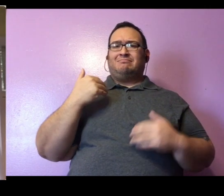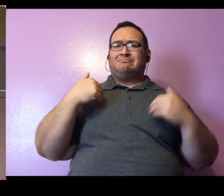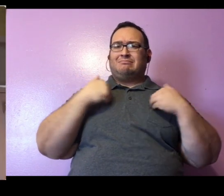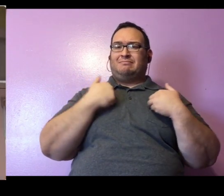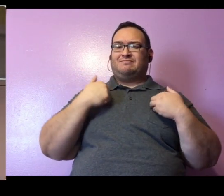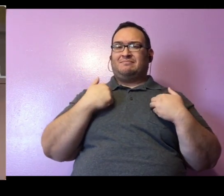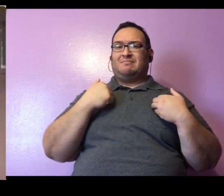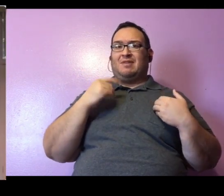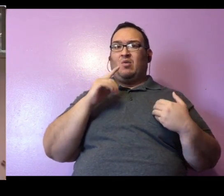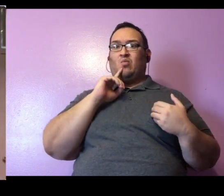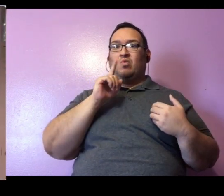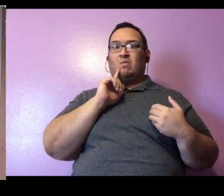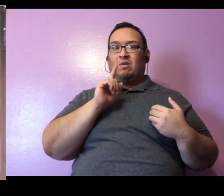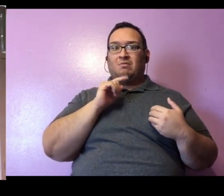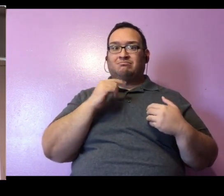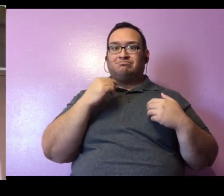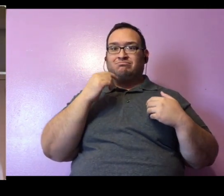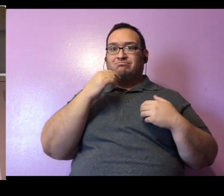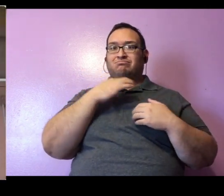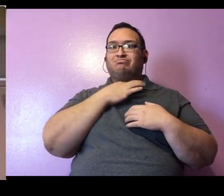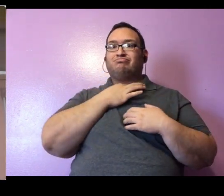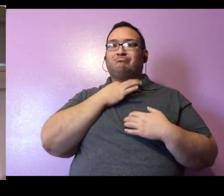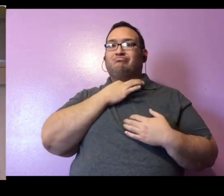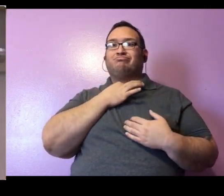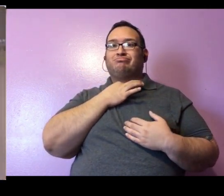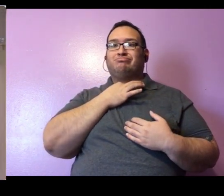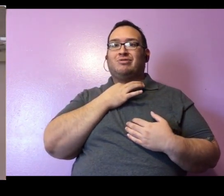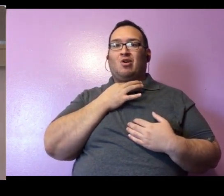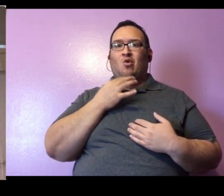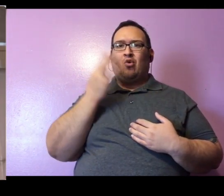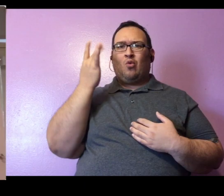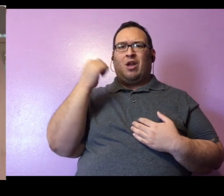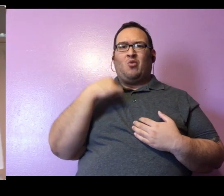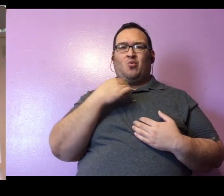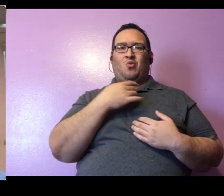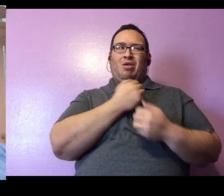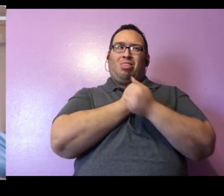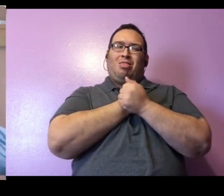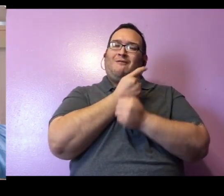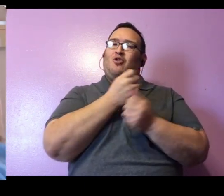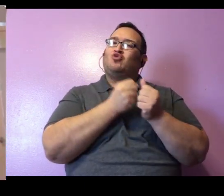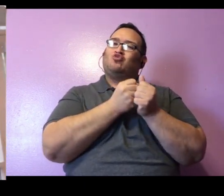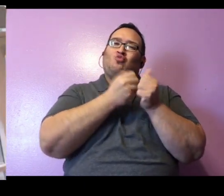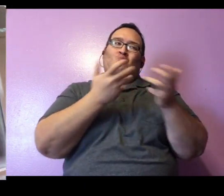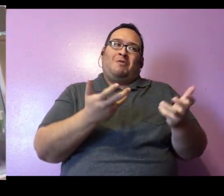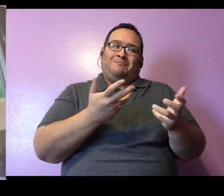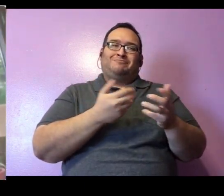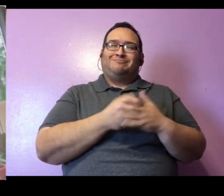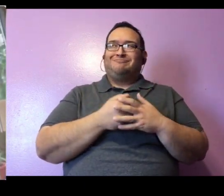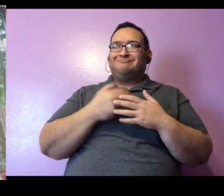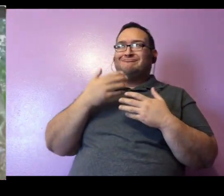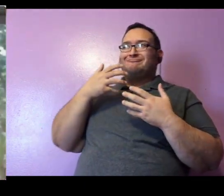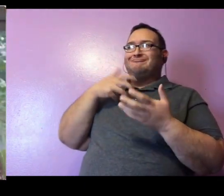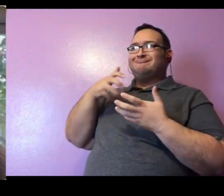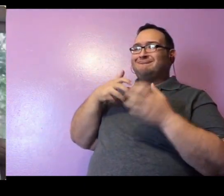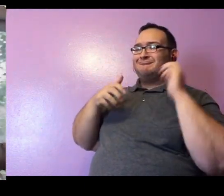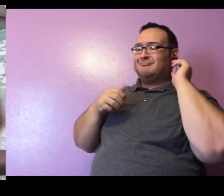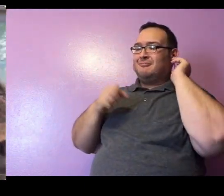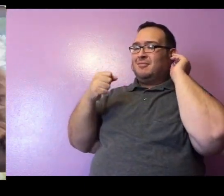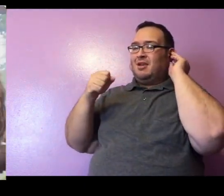she's extremely curious and playful, which is one of the reasons why we love her so much. Yeah, so we actually